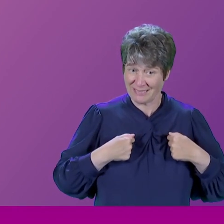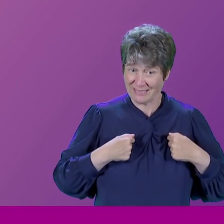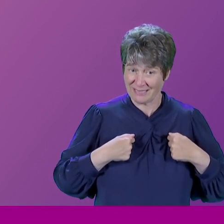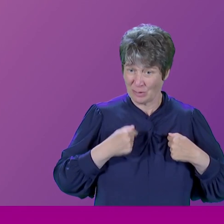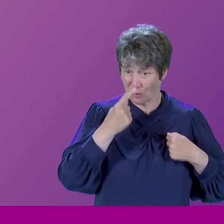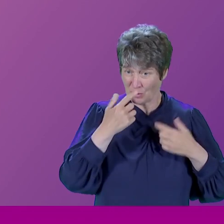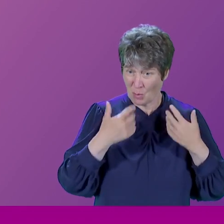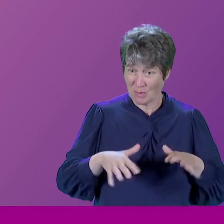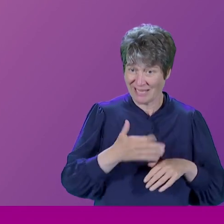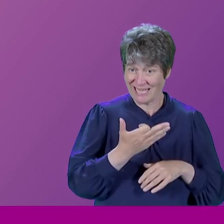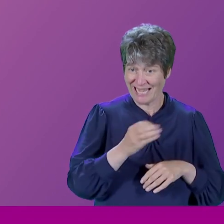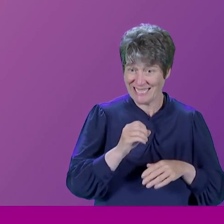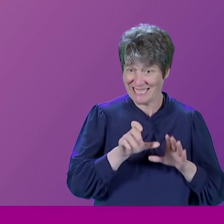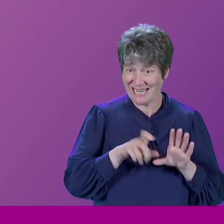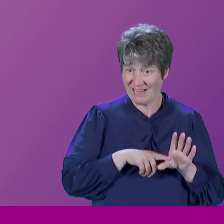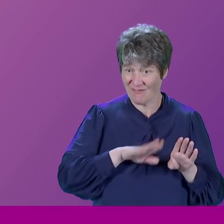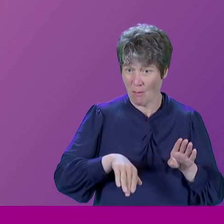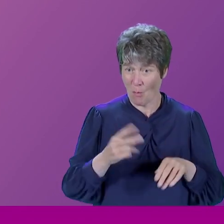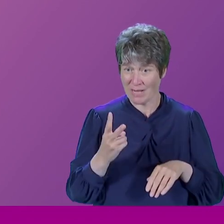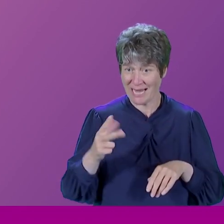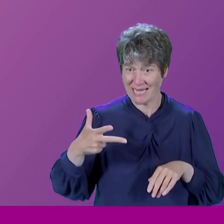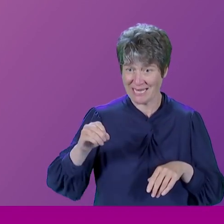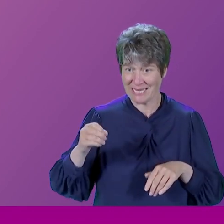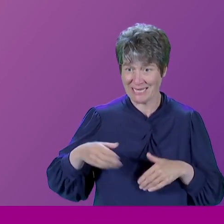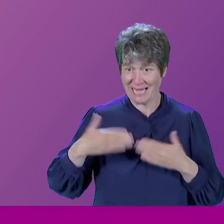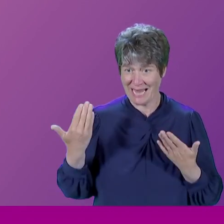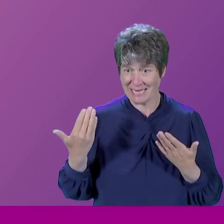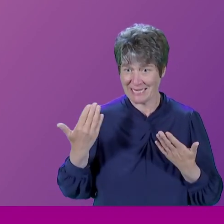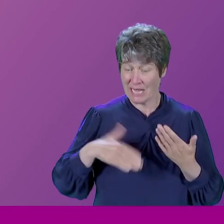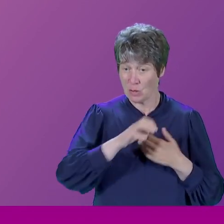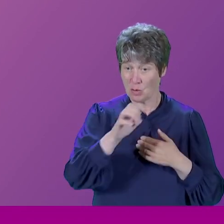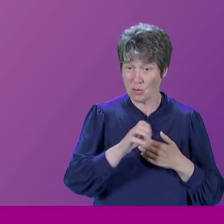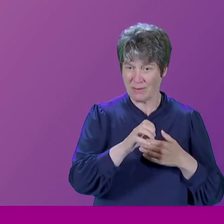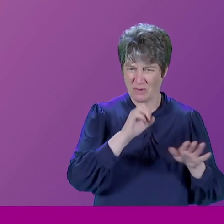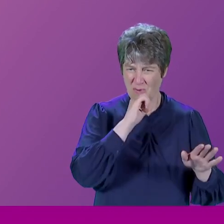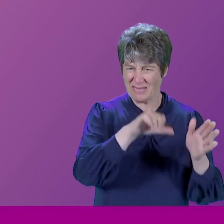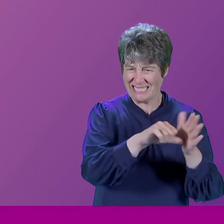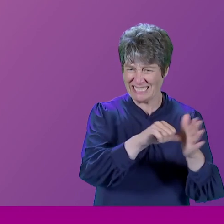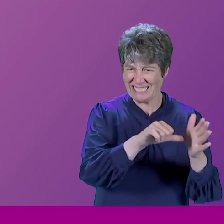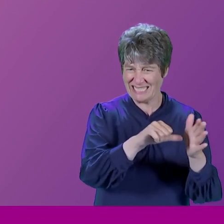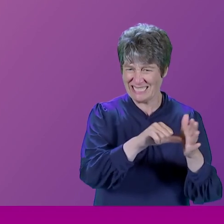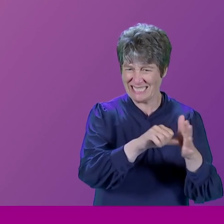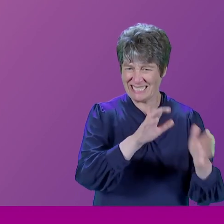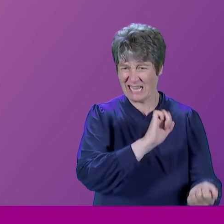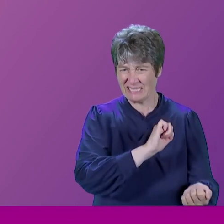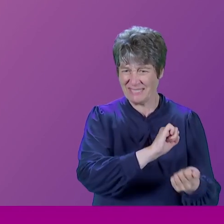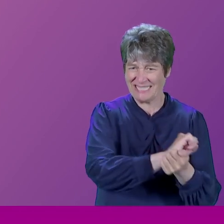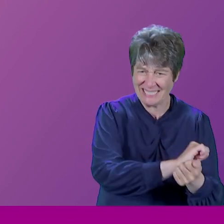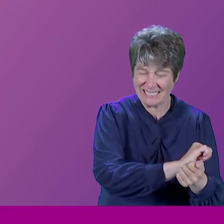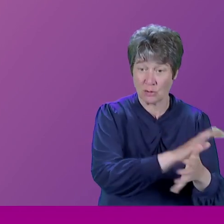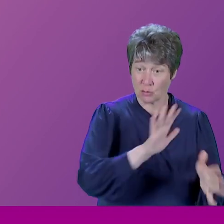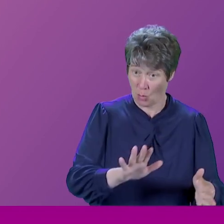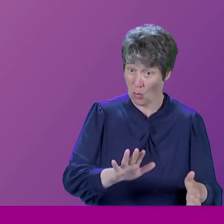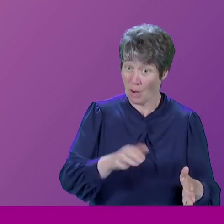180 in the European Union. I don't think I'd often exceed that, but, you know, I might be on the cusp of it. So there's no doubt that my